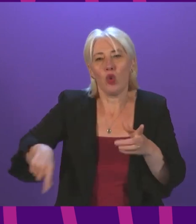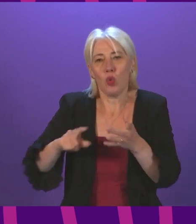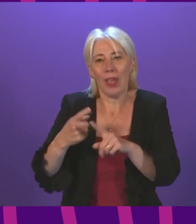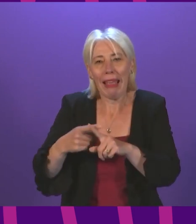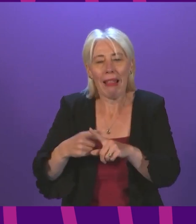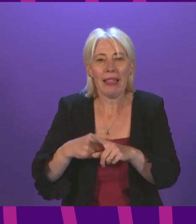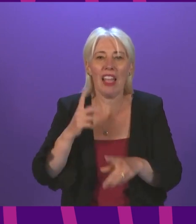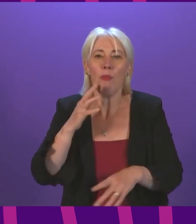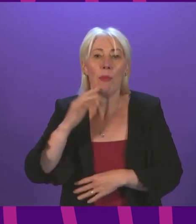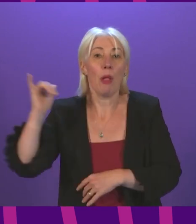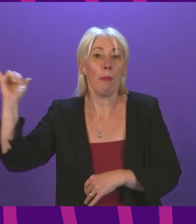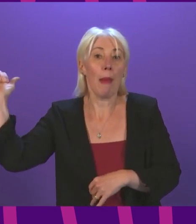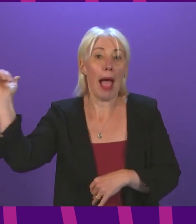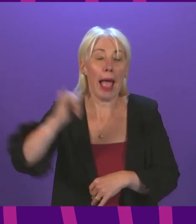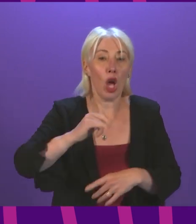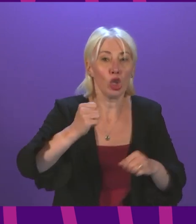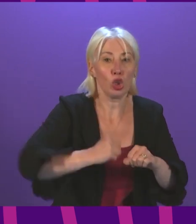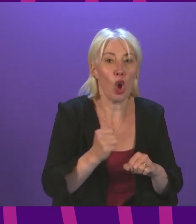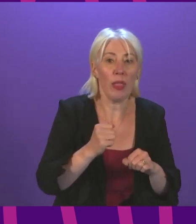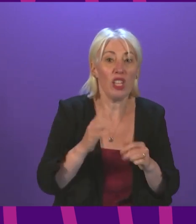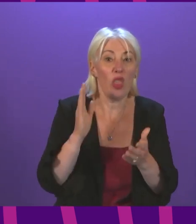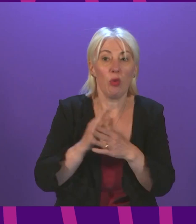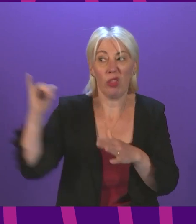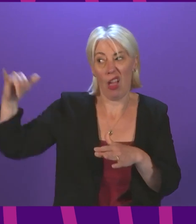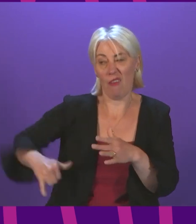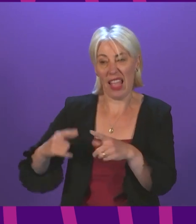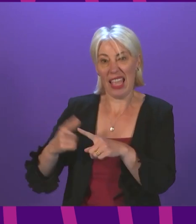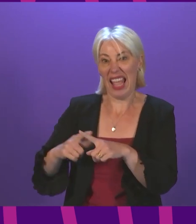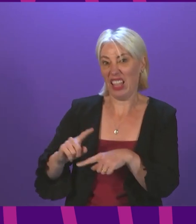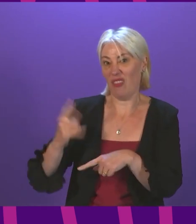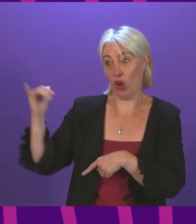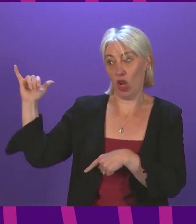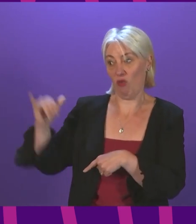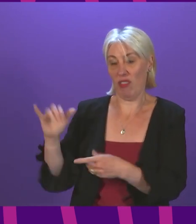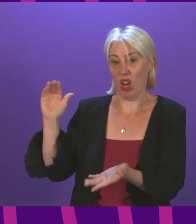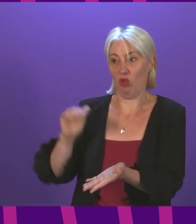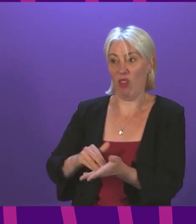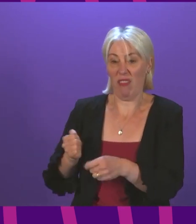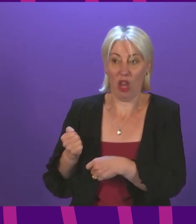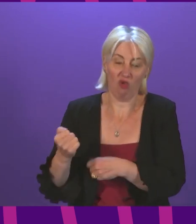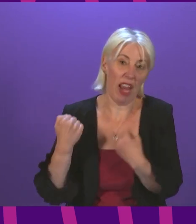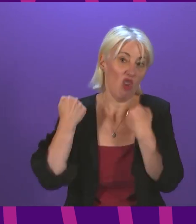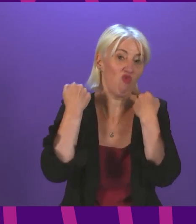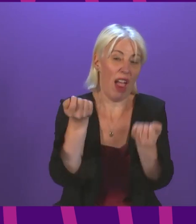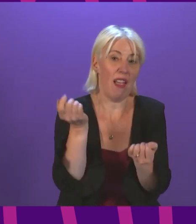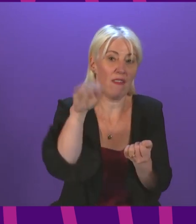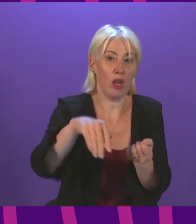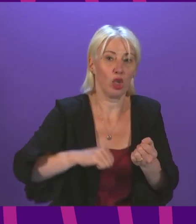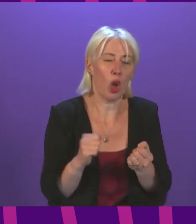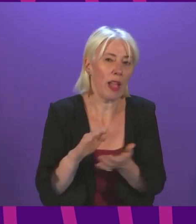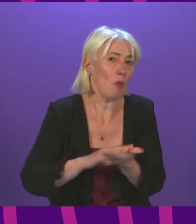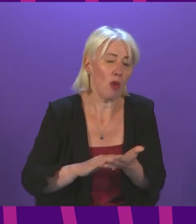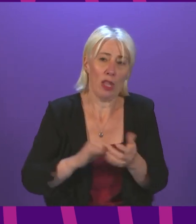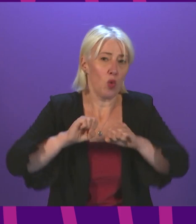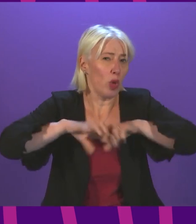scotland would simply route through english airport so we would lose the public health benefit of testing anyway but in